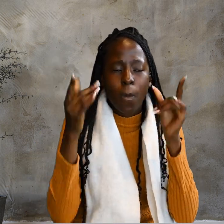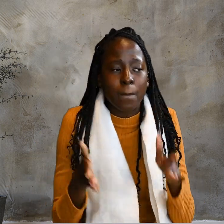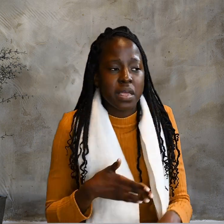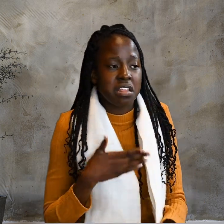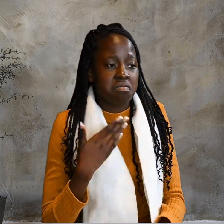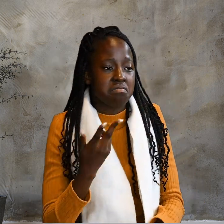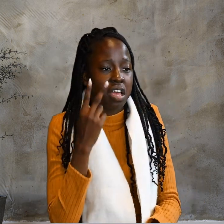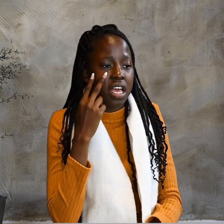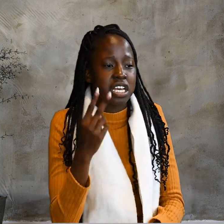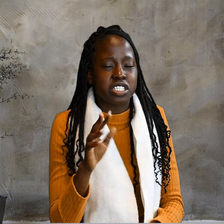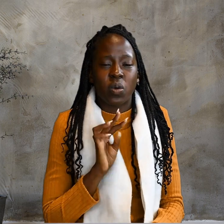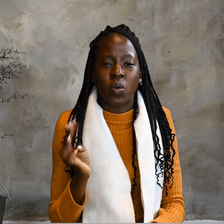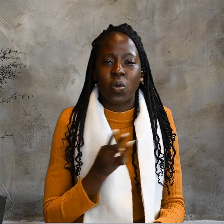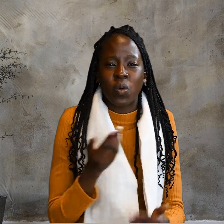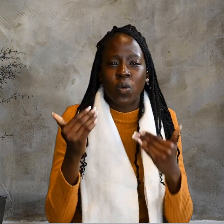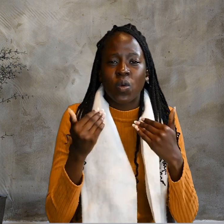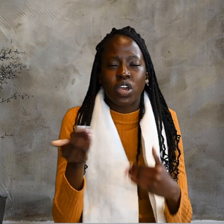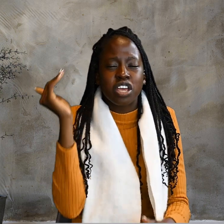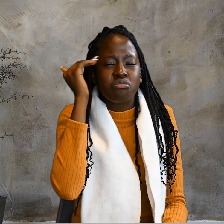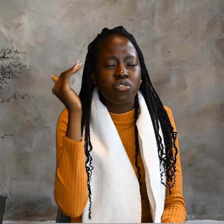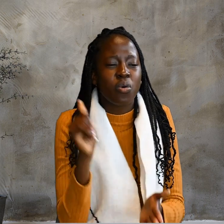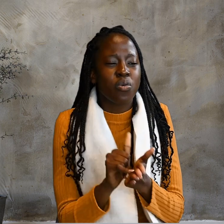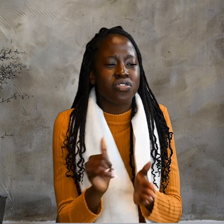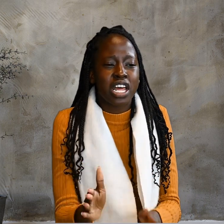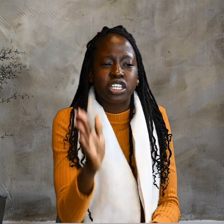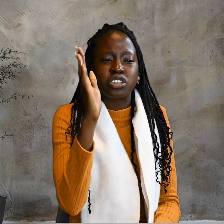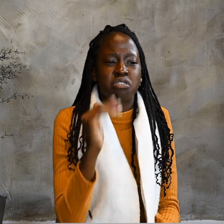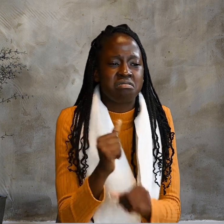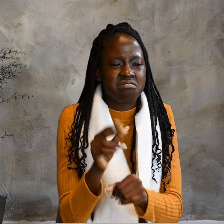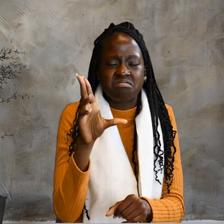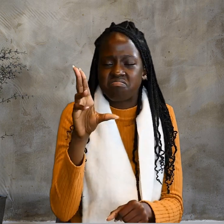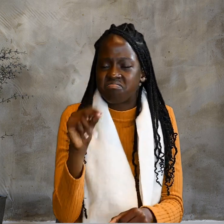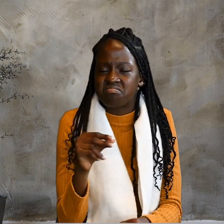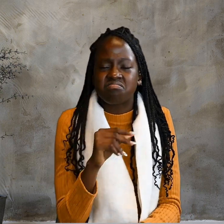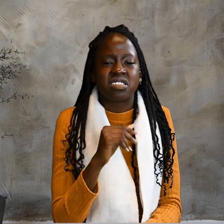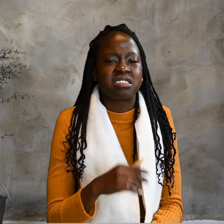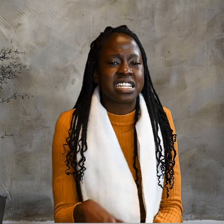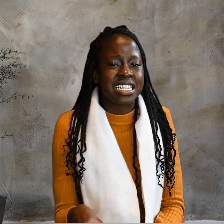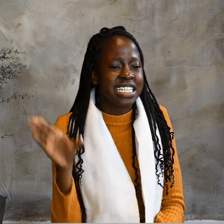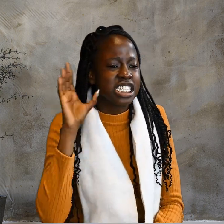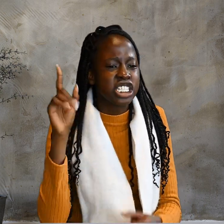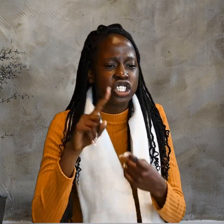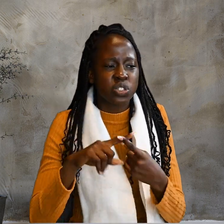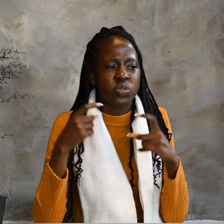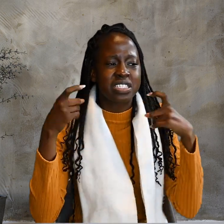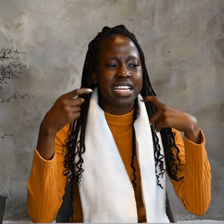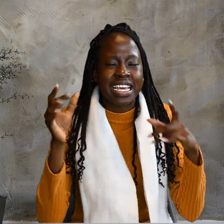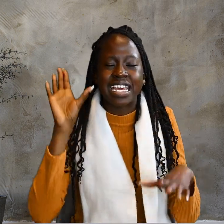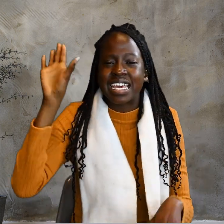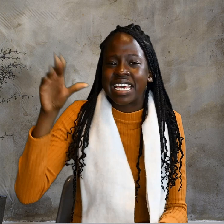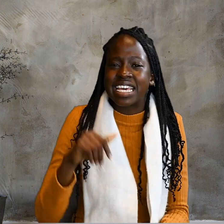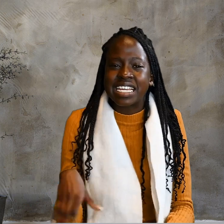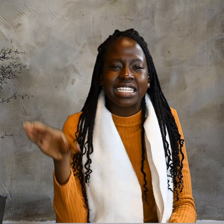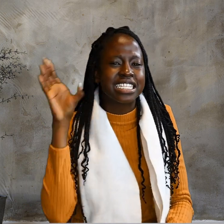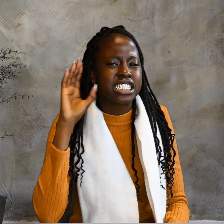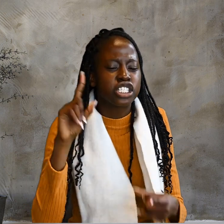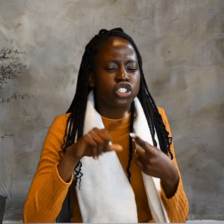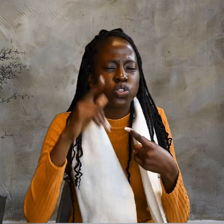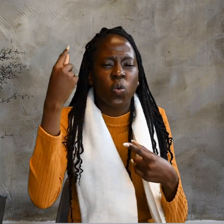We know that God does not listen to sinners. He listens to the godly person who does his will.